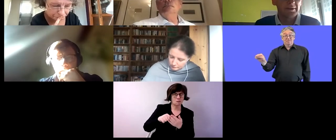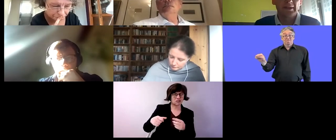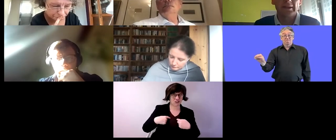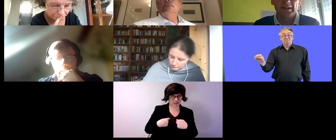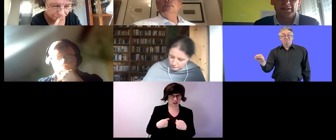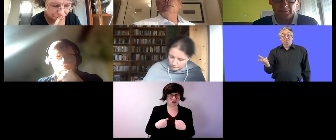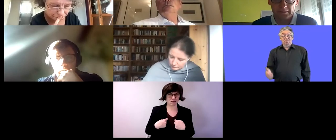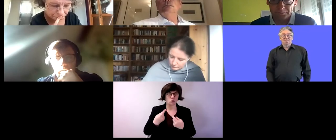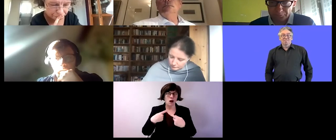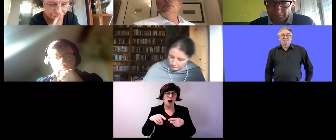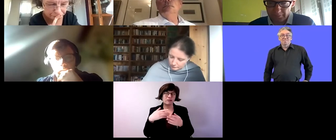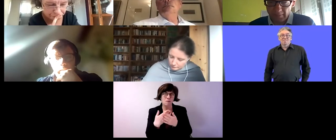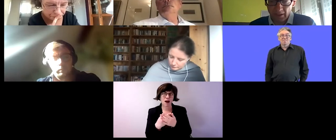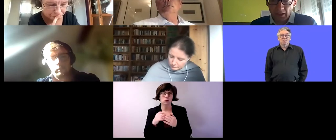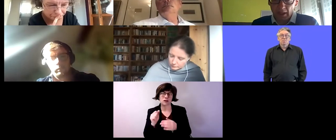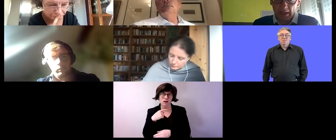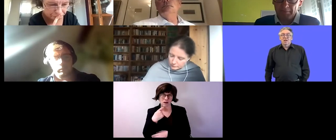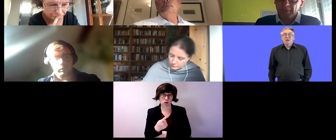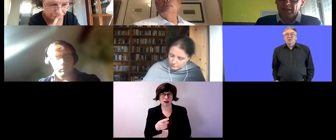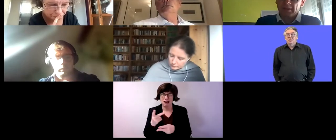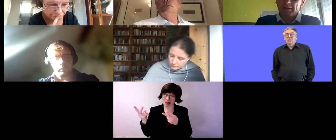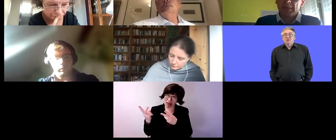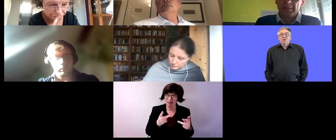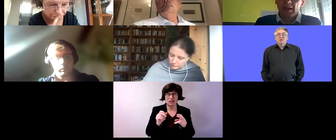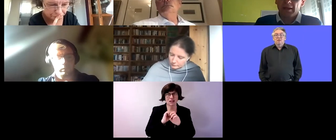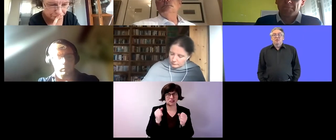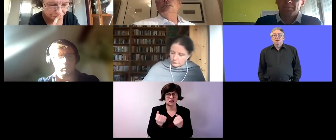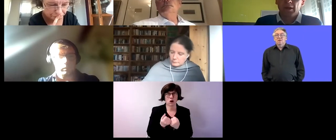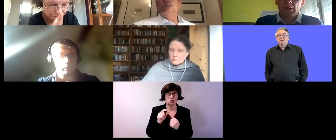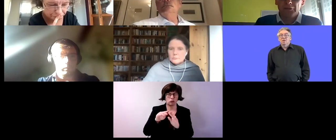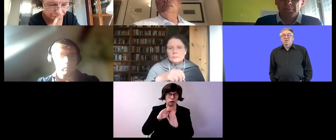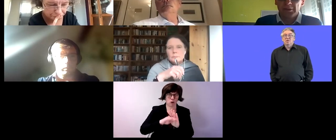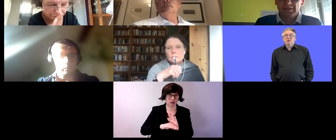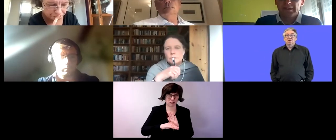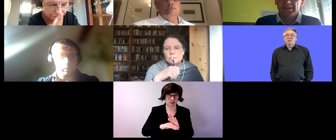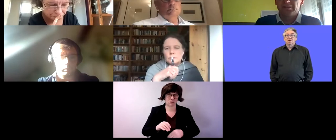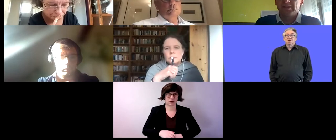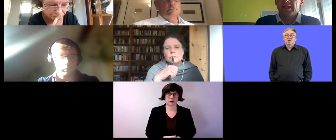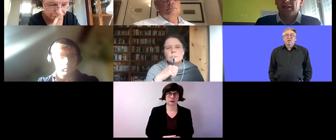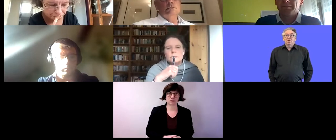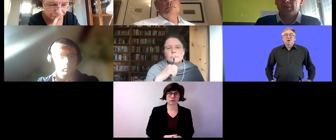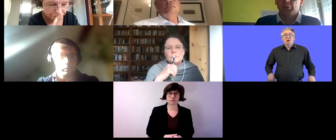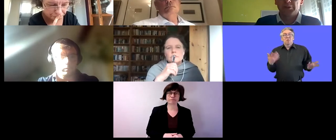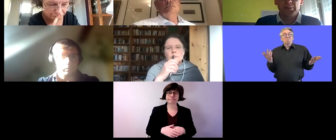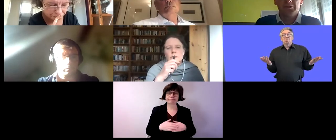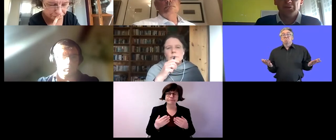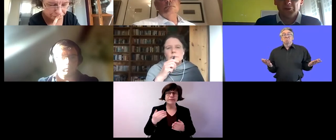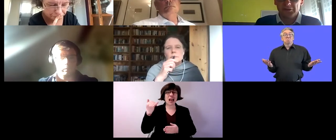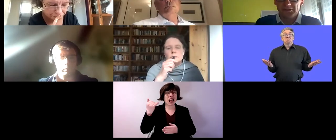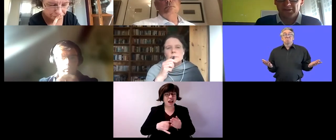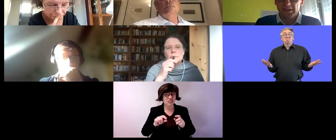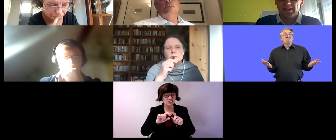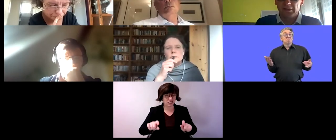them uh enclaves um maybe um a last point that is um what we